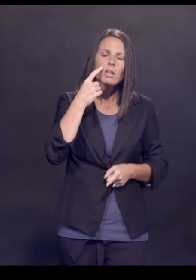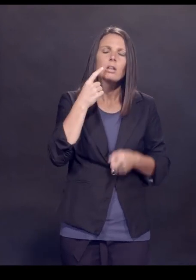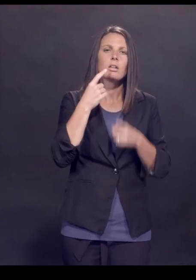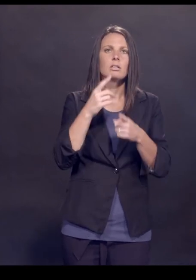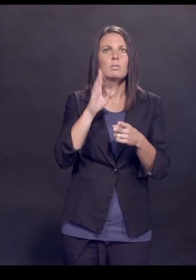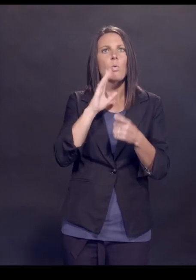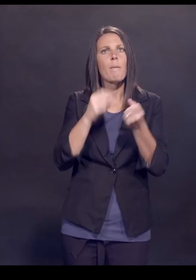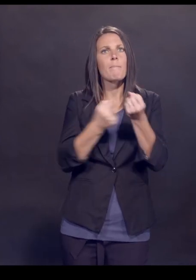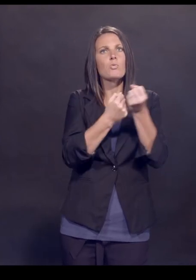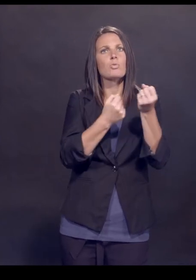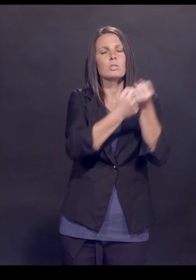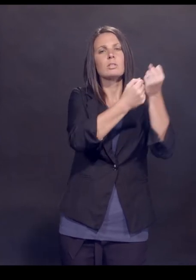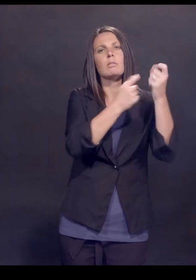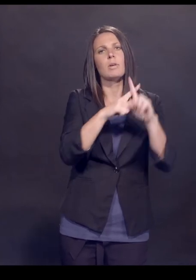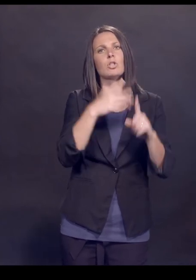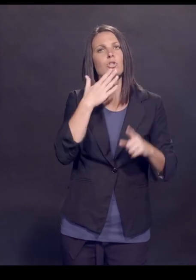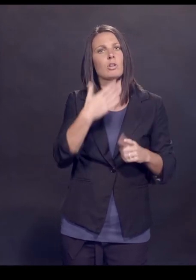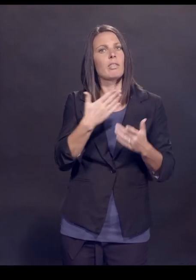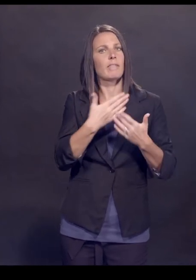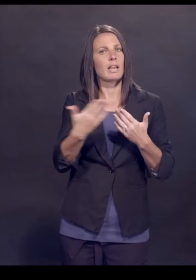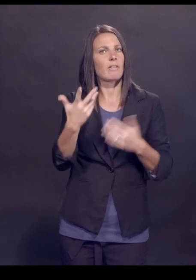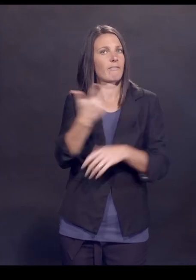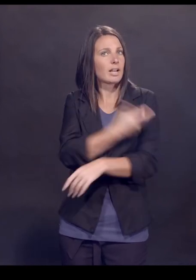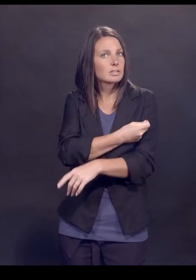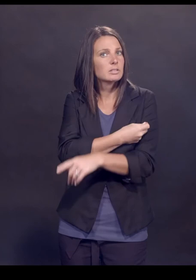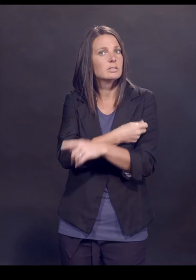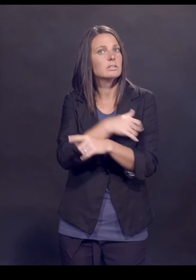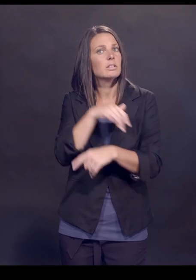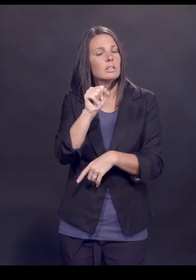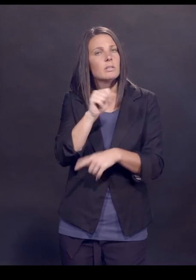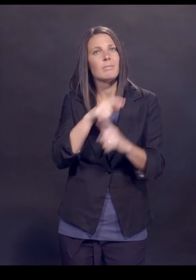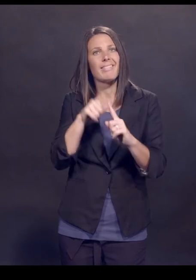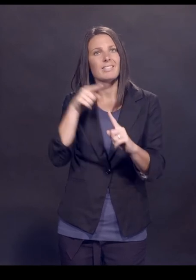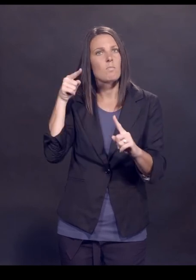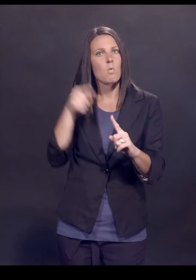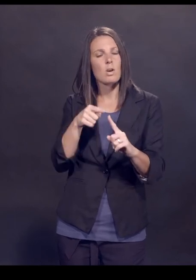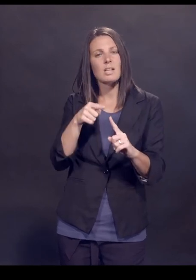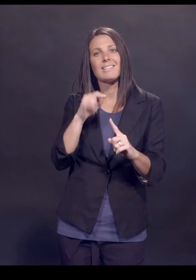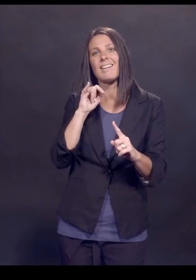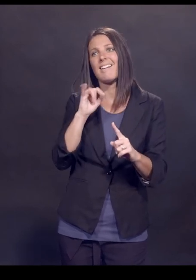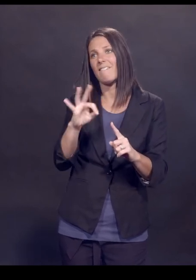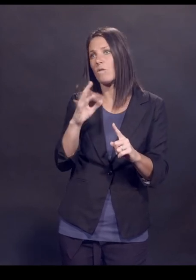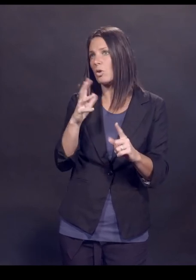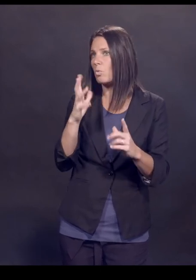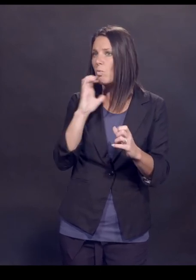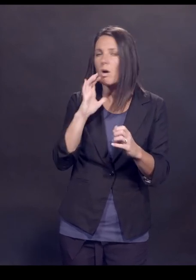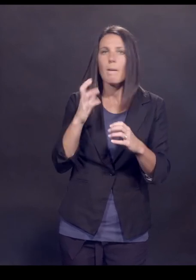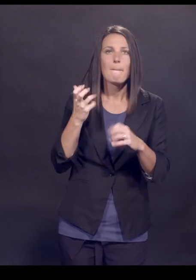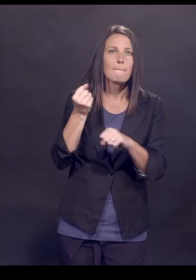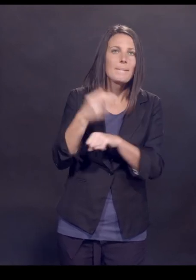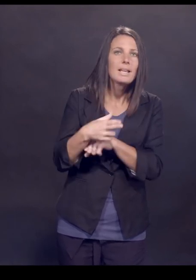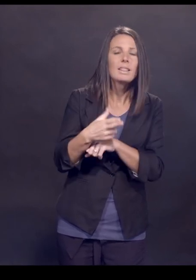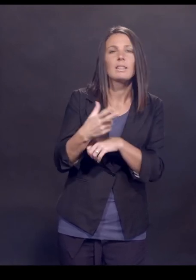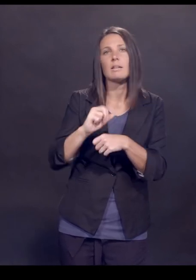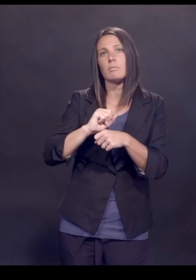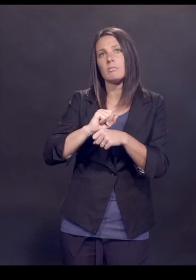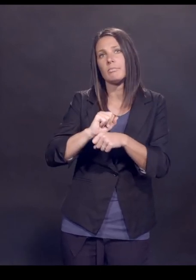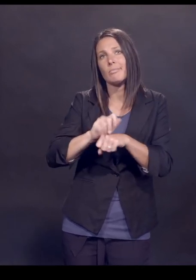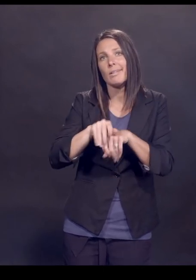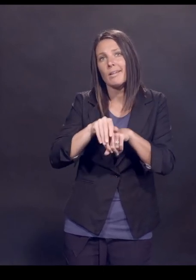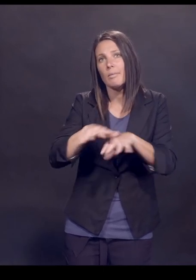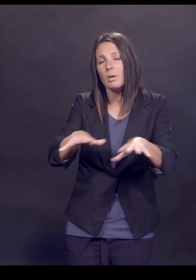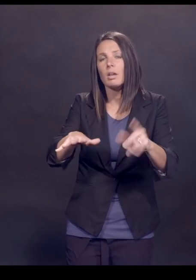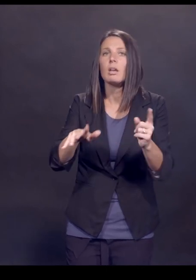probably do get boosted. But it's a good thing you're getting vaccinated because that's the key here. If we're going to get on top of this pandemic, and we can get on top of this